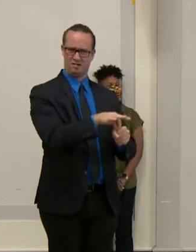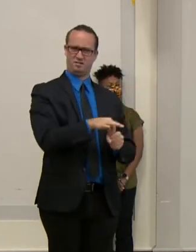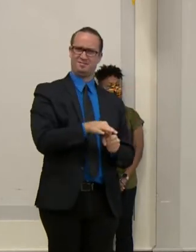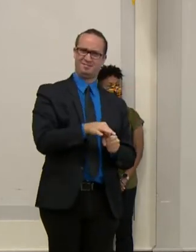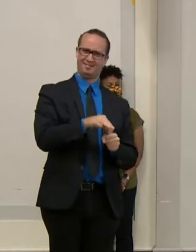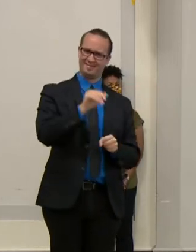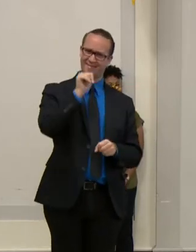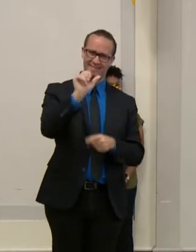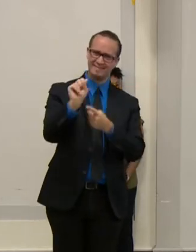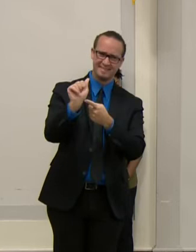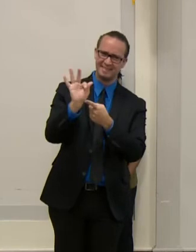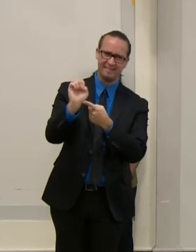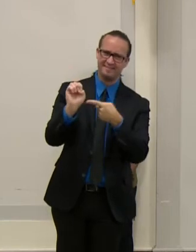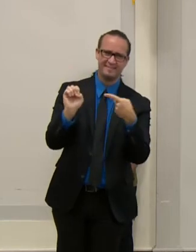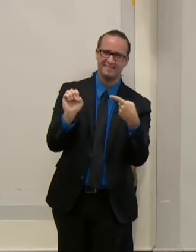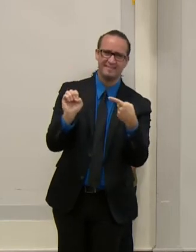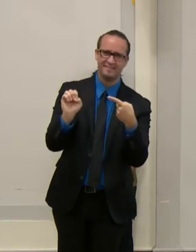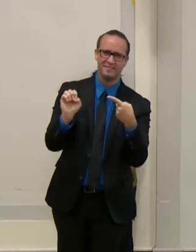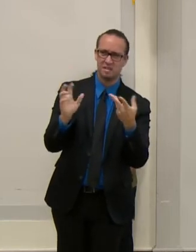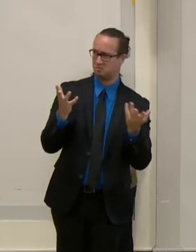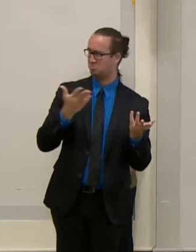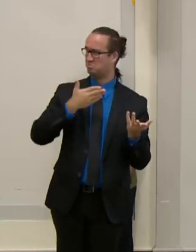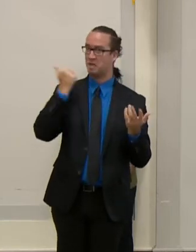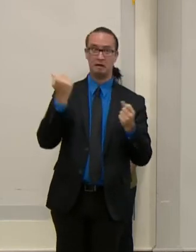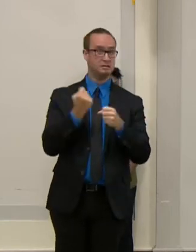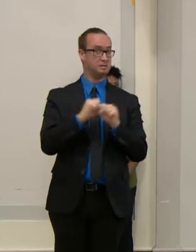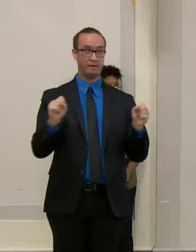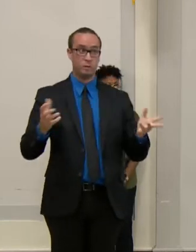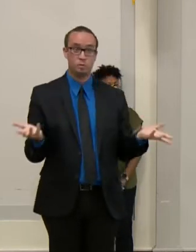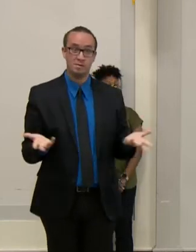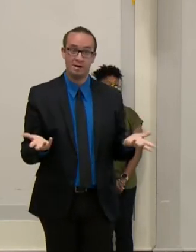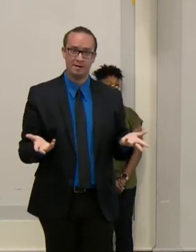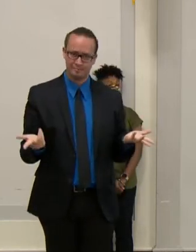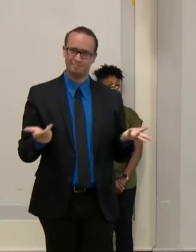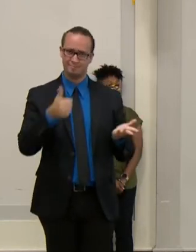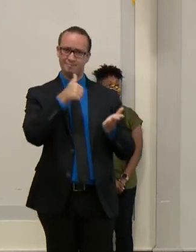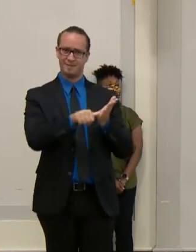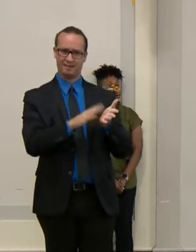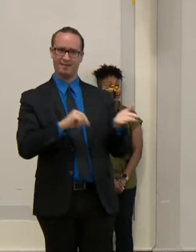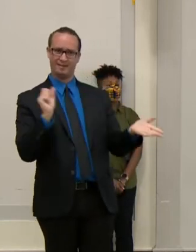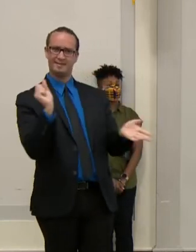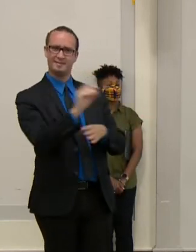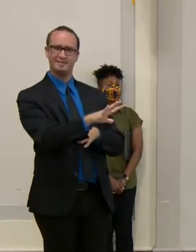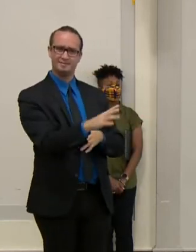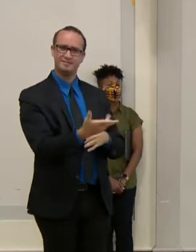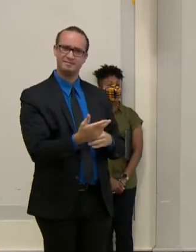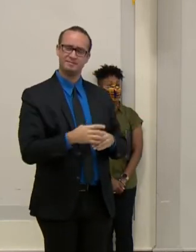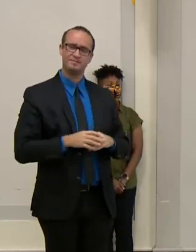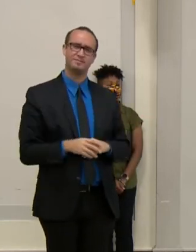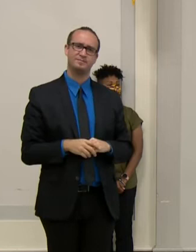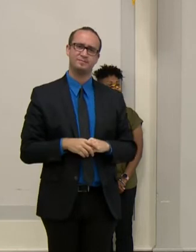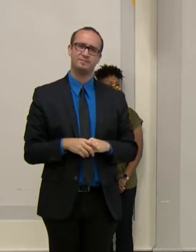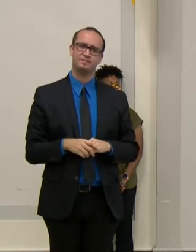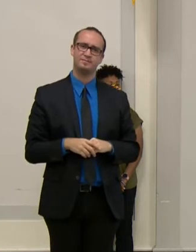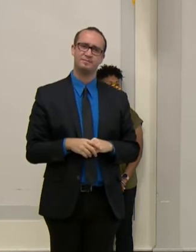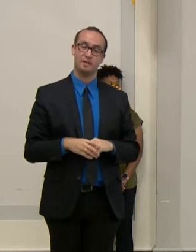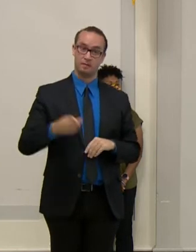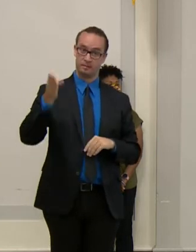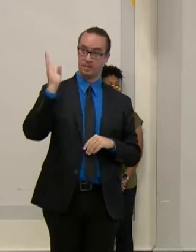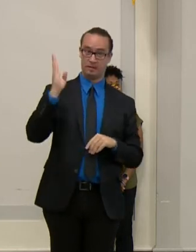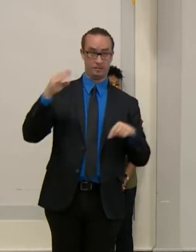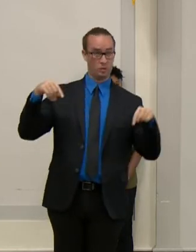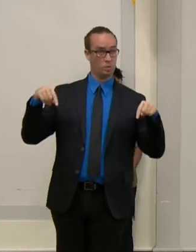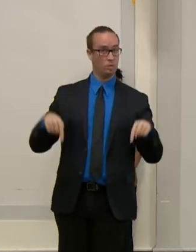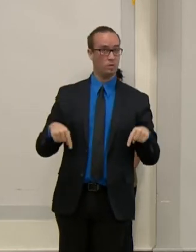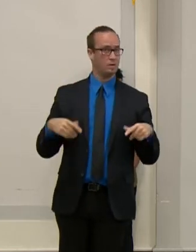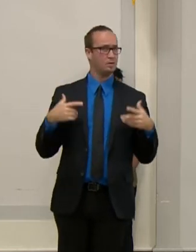safer option available. Lives are literally on the line in Baltimore as we are home to a medically at-risk population.